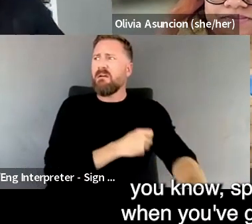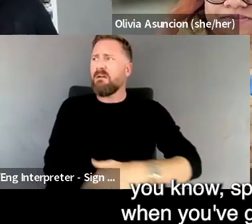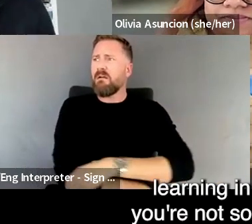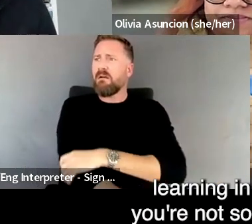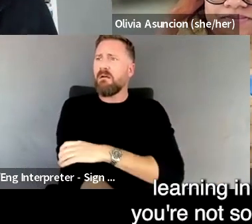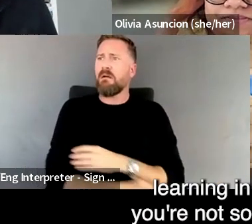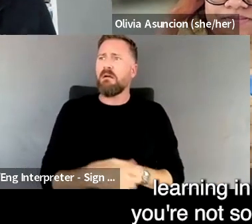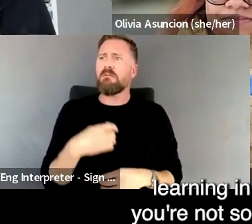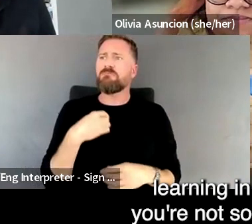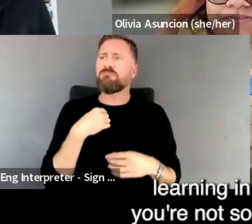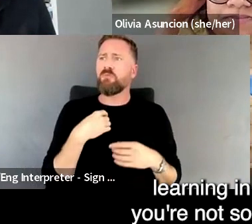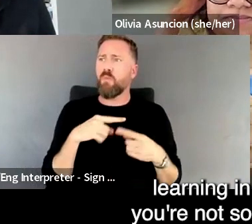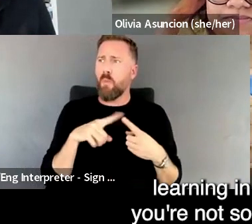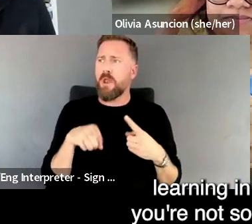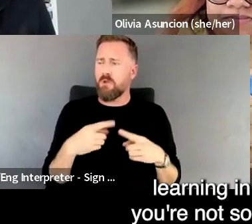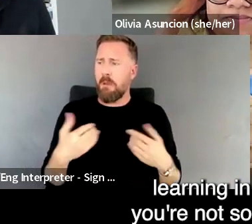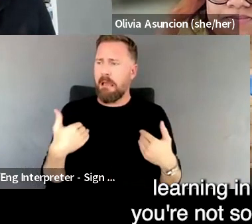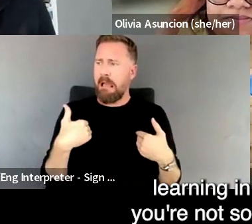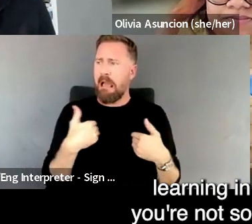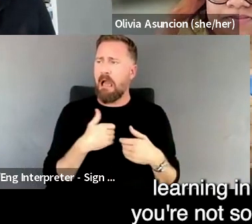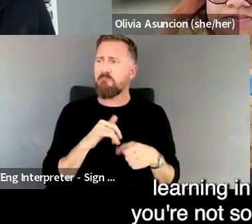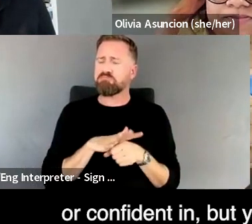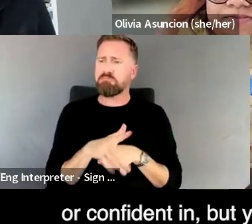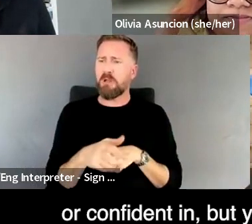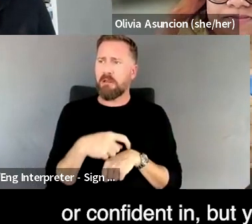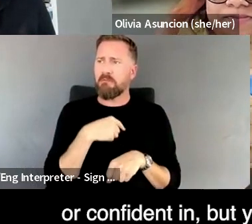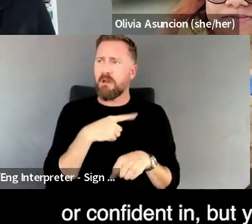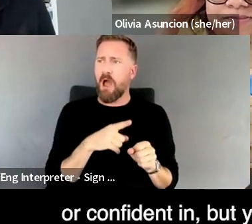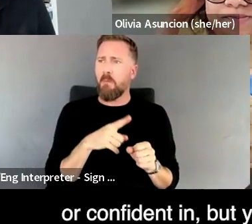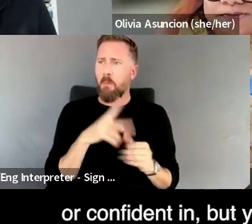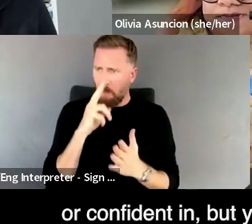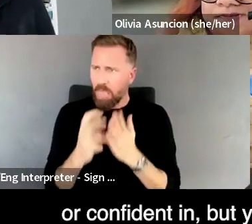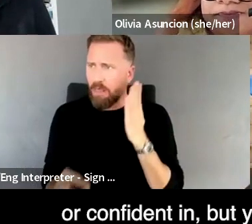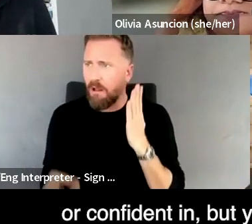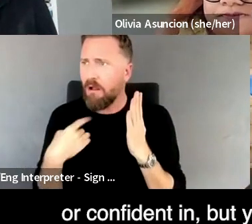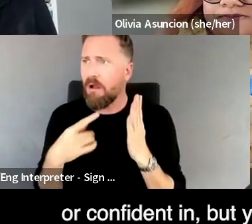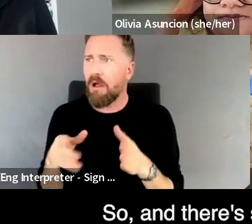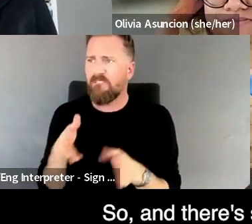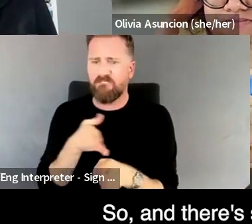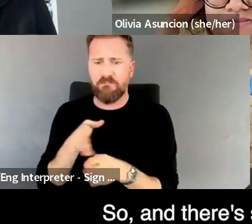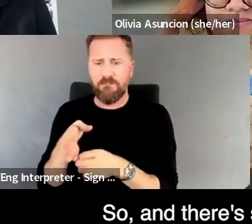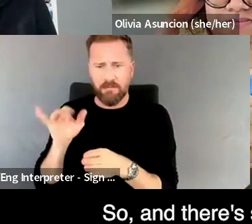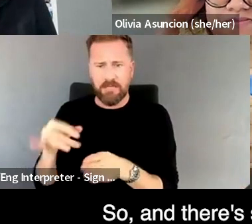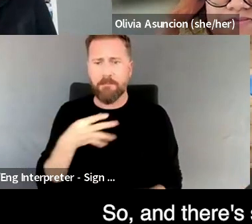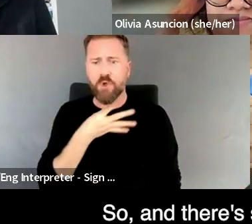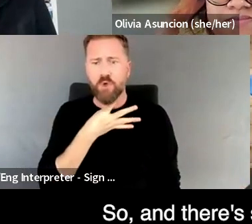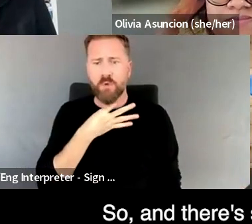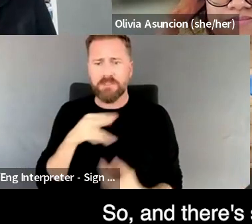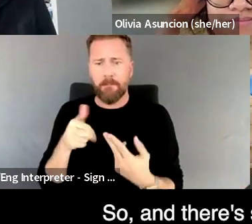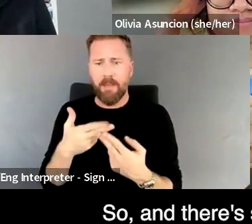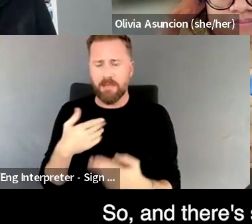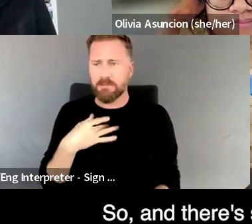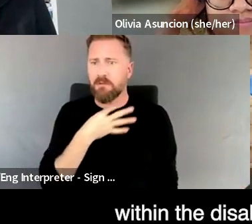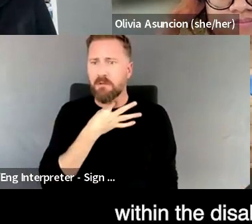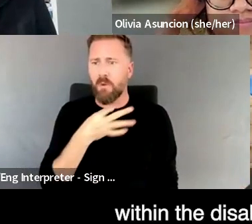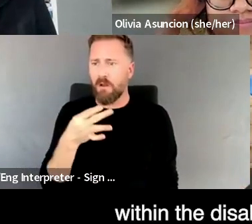got spare time learning in fields that you're not so comfortable or confident in, but you're curious about. So, and there's so many places,